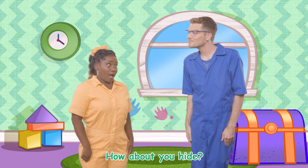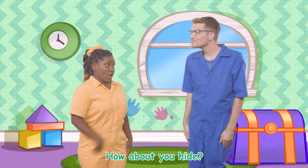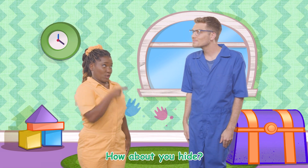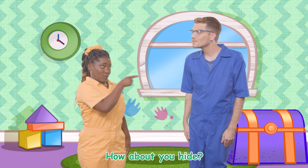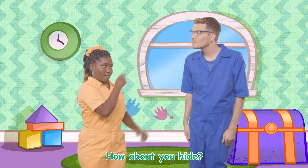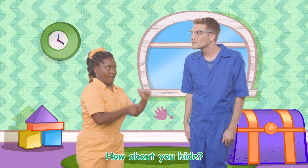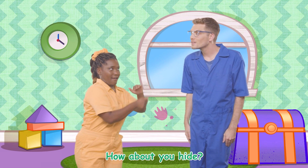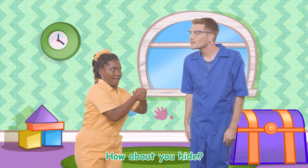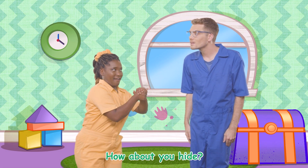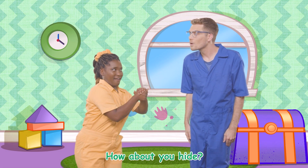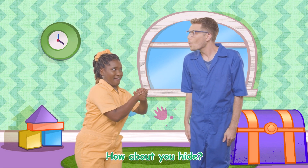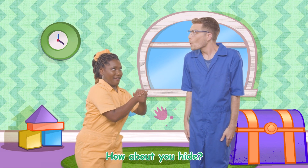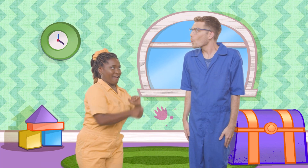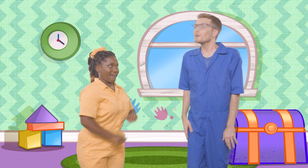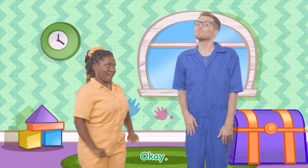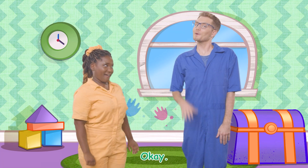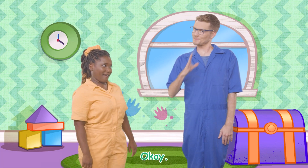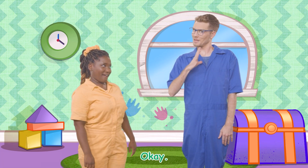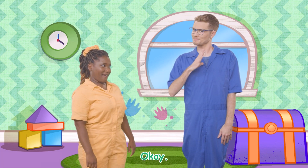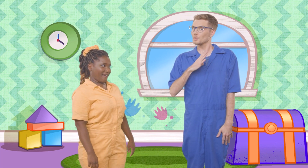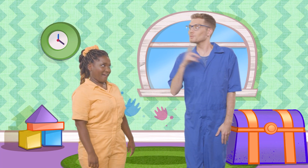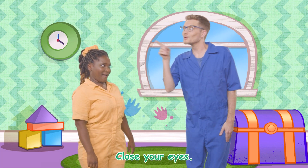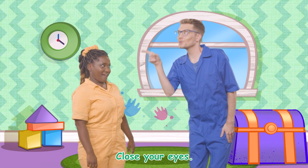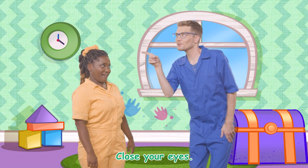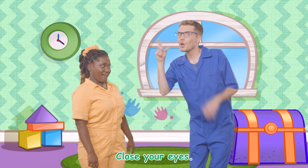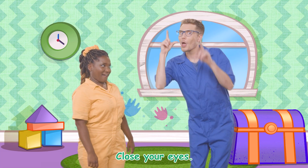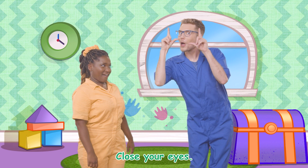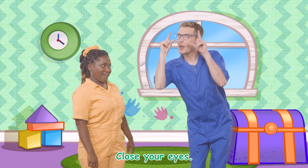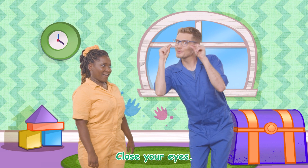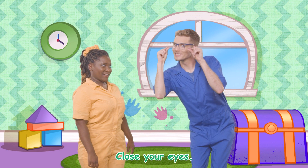How about you hide? Okay, close your eyes.